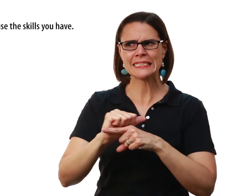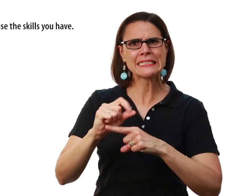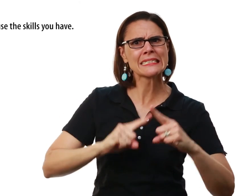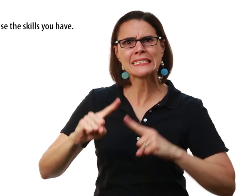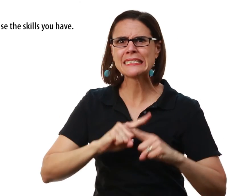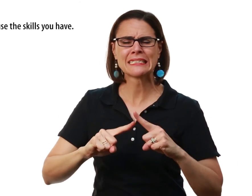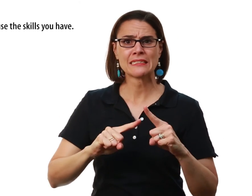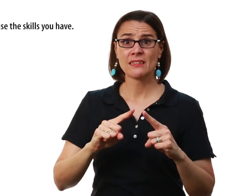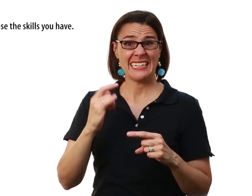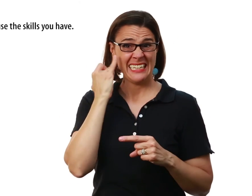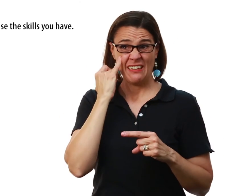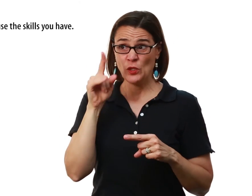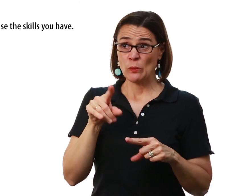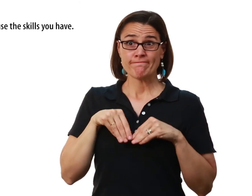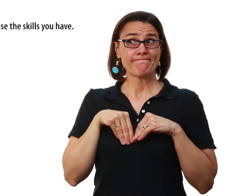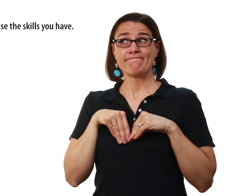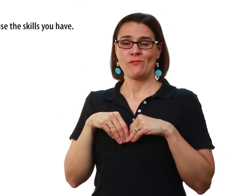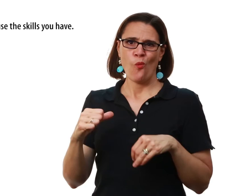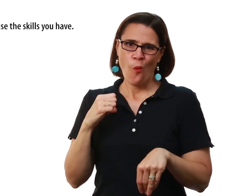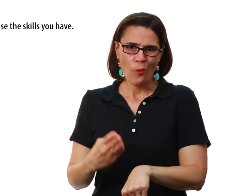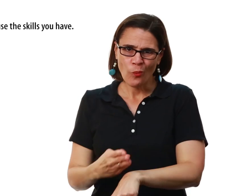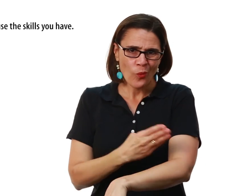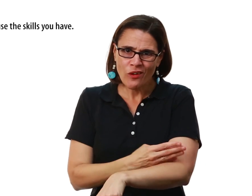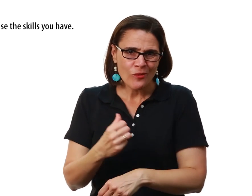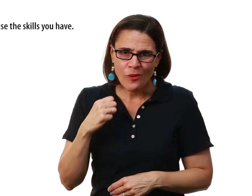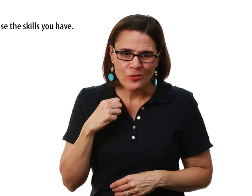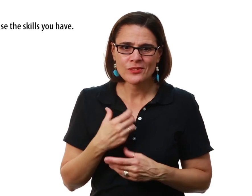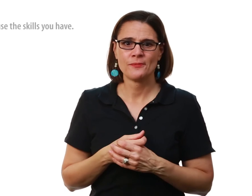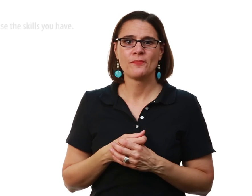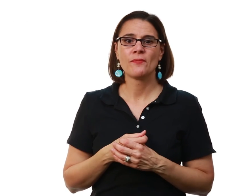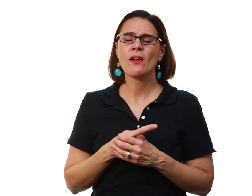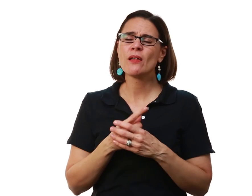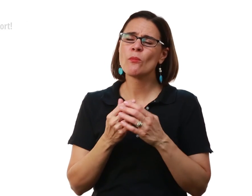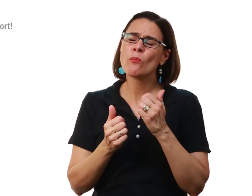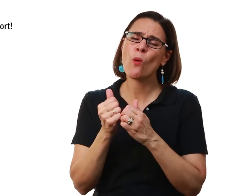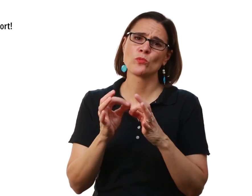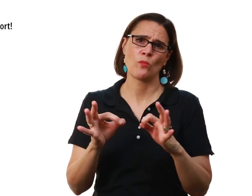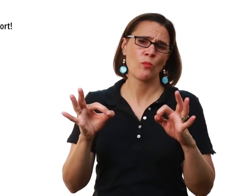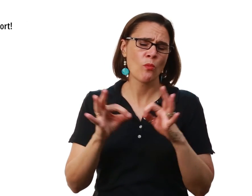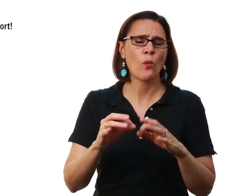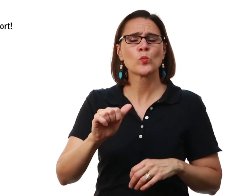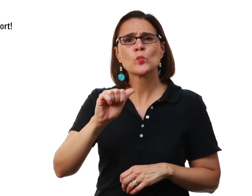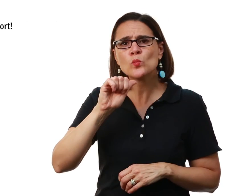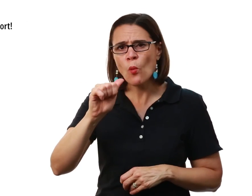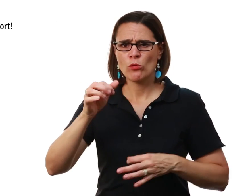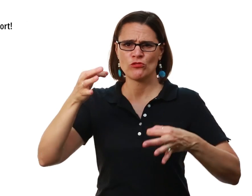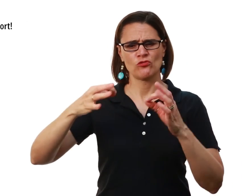practice signing If you're timid You're not going to improve Most importantly Do not judge